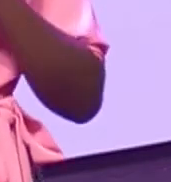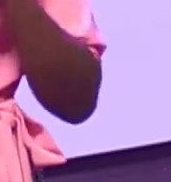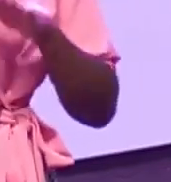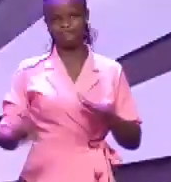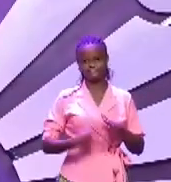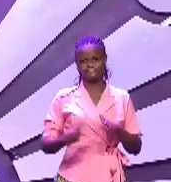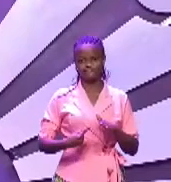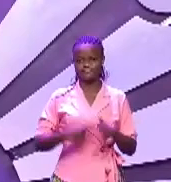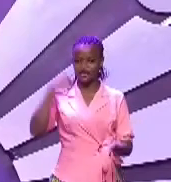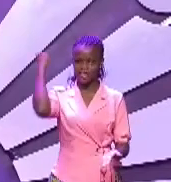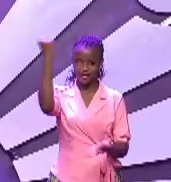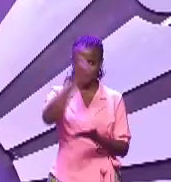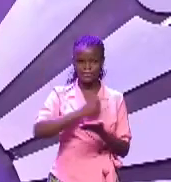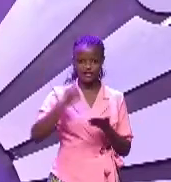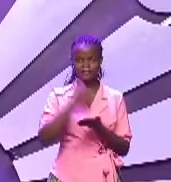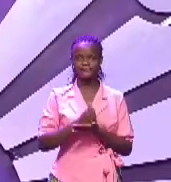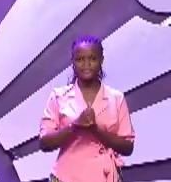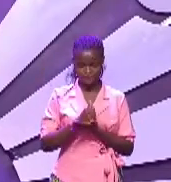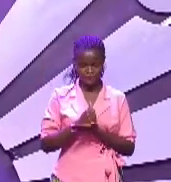someone say amen amen